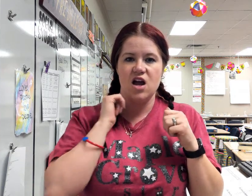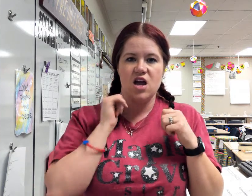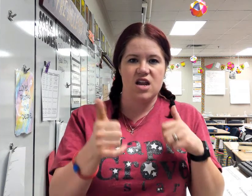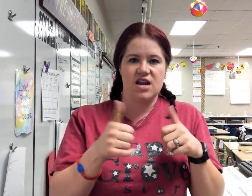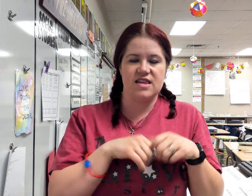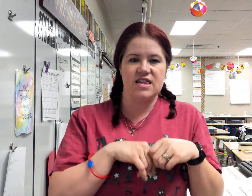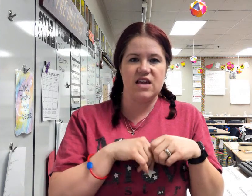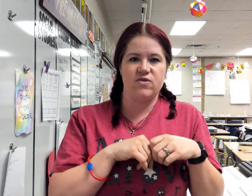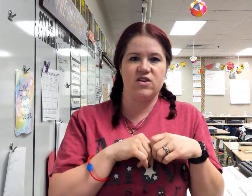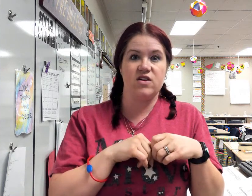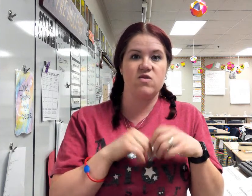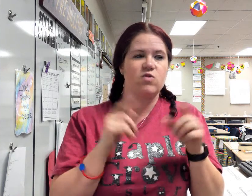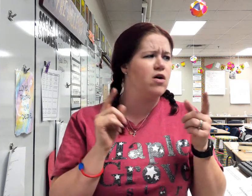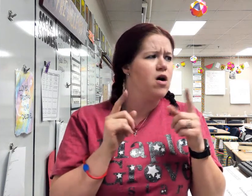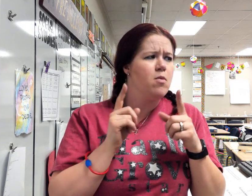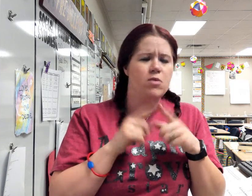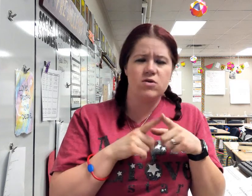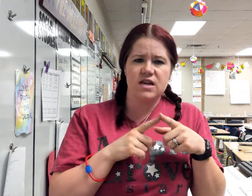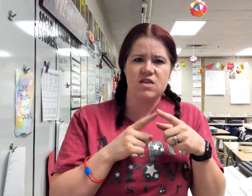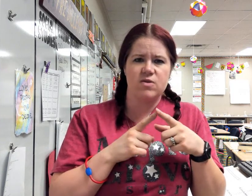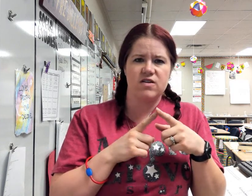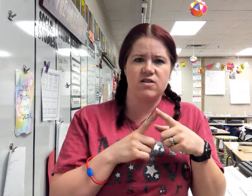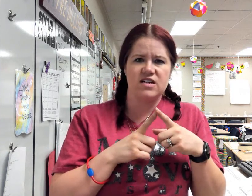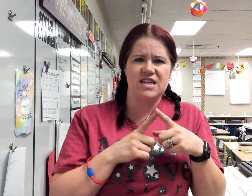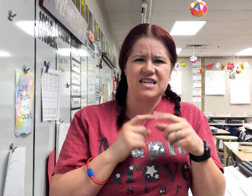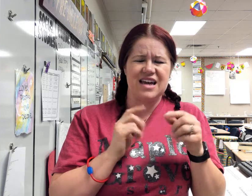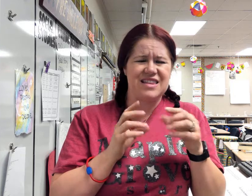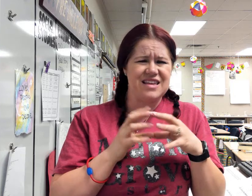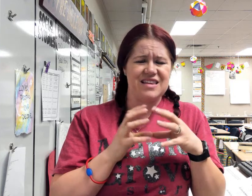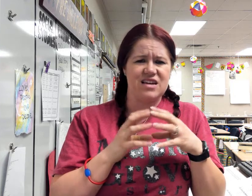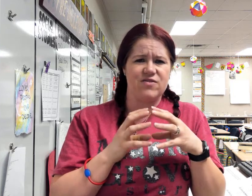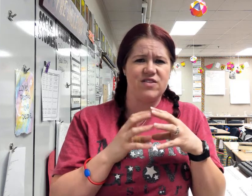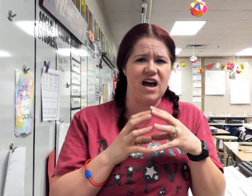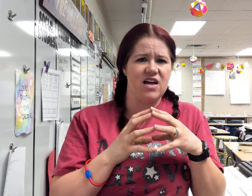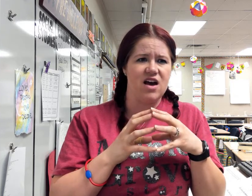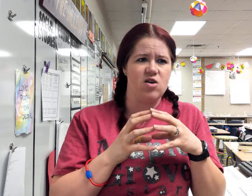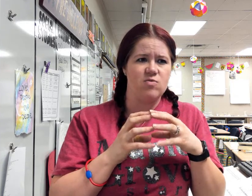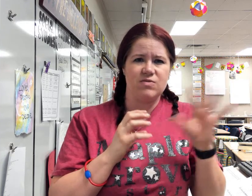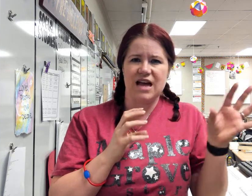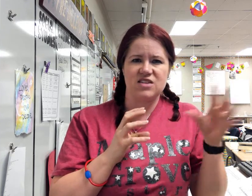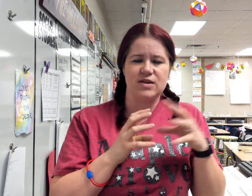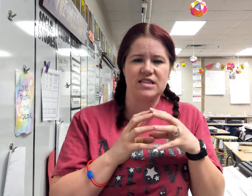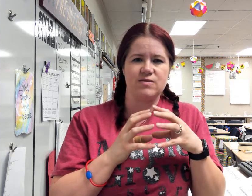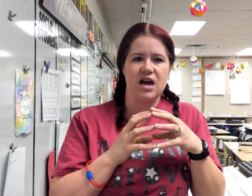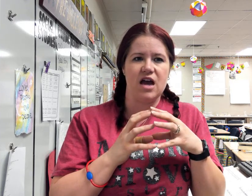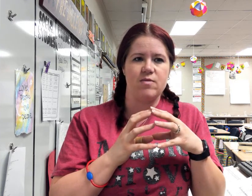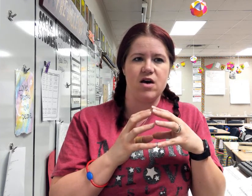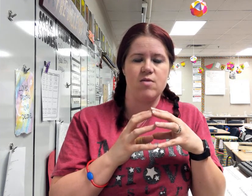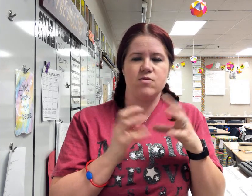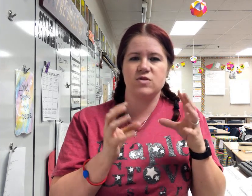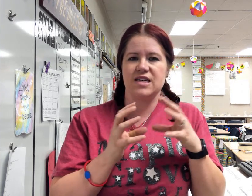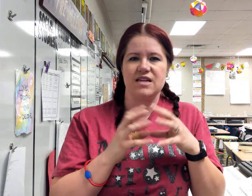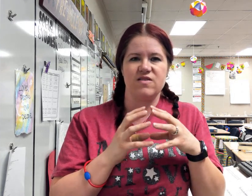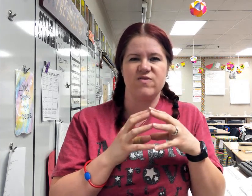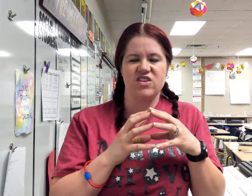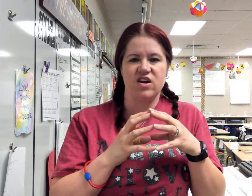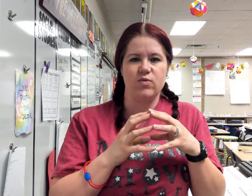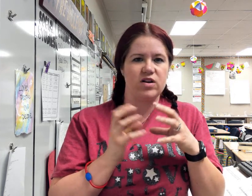nice and safe when they're here at school. Most kids bring their lunch that day. think they signed up for that, um, last week sometime. most kids in fifth grade want